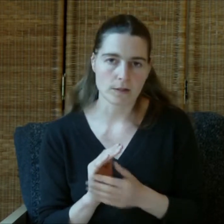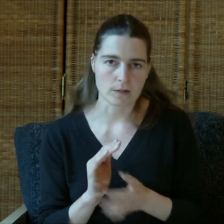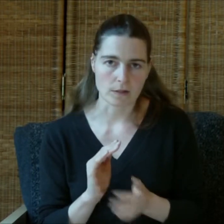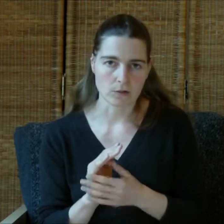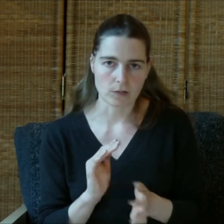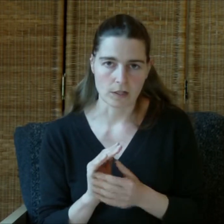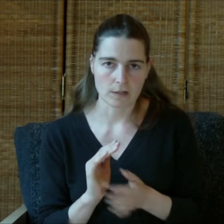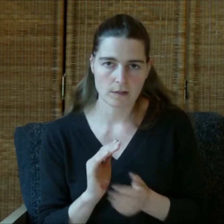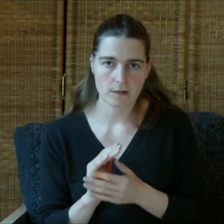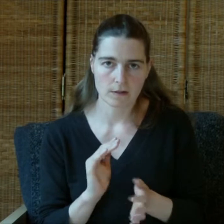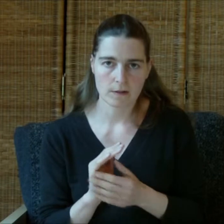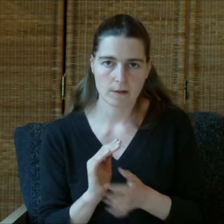the solution is.